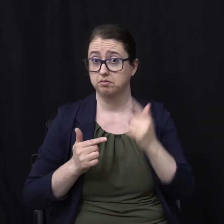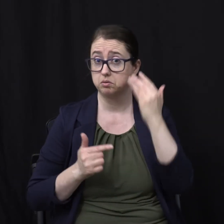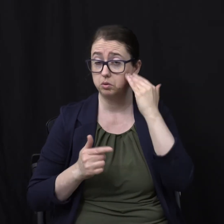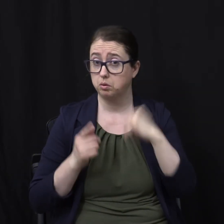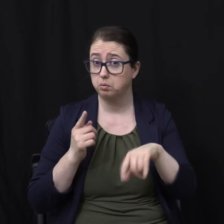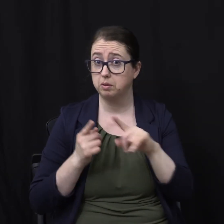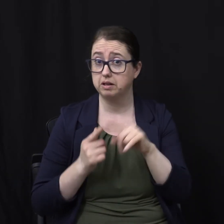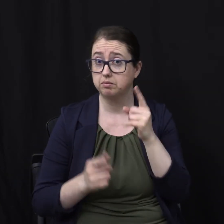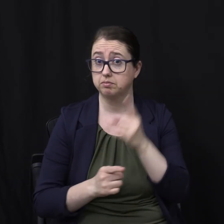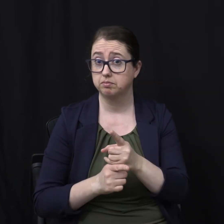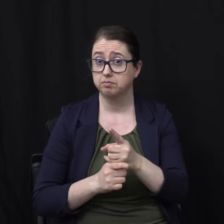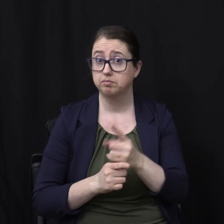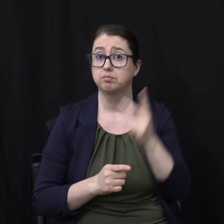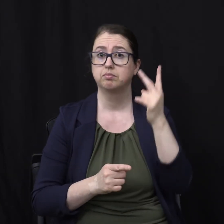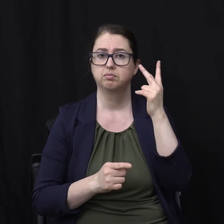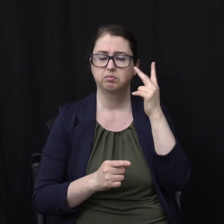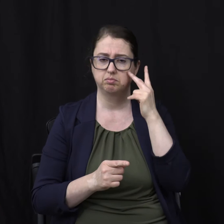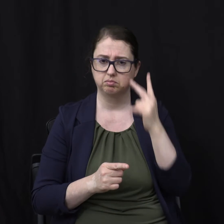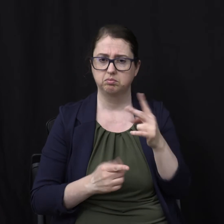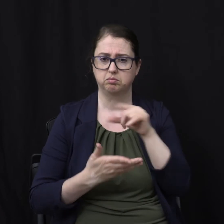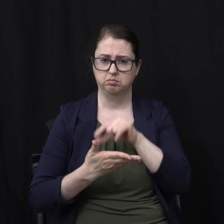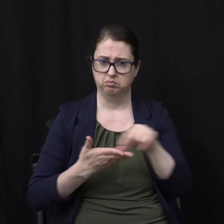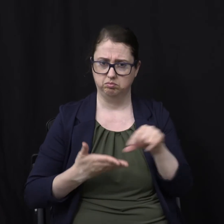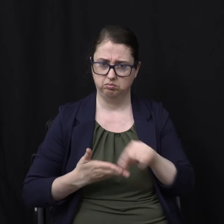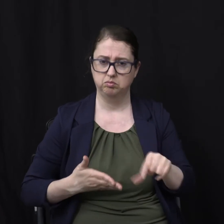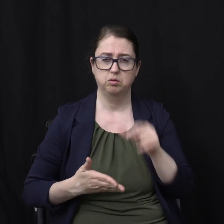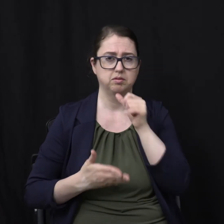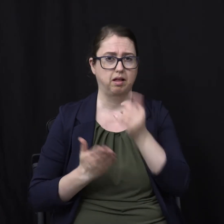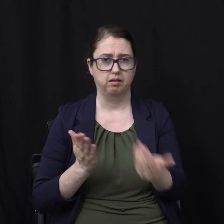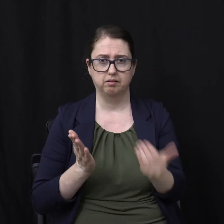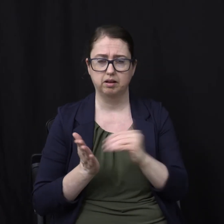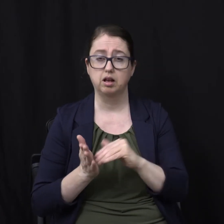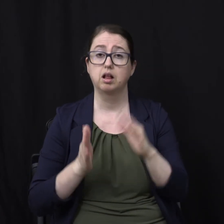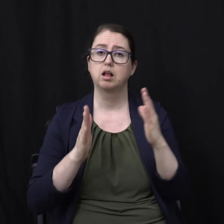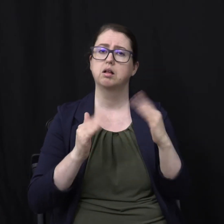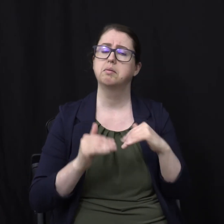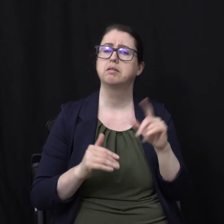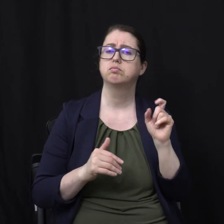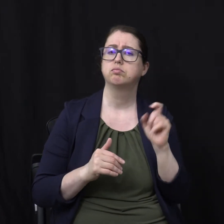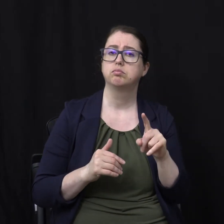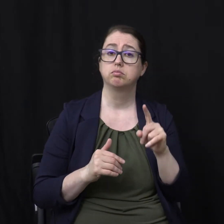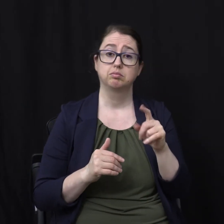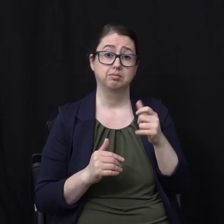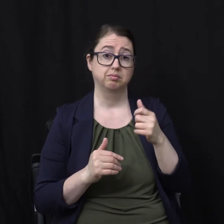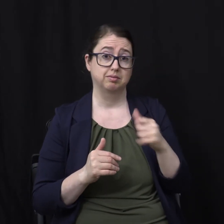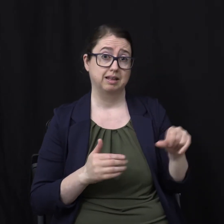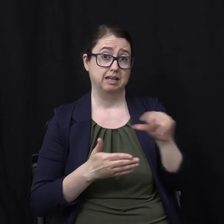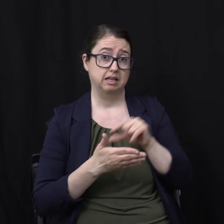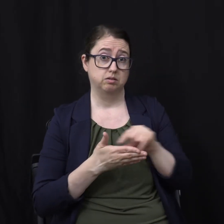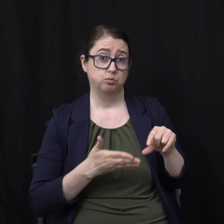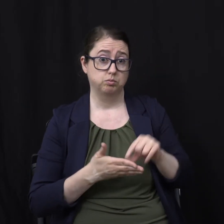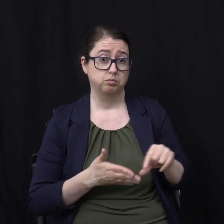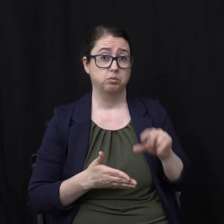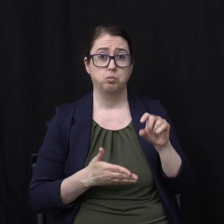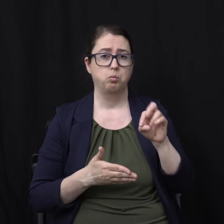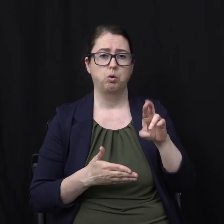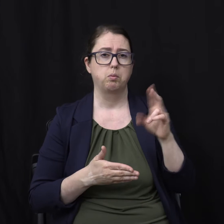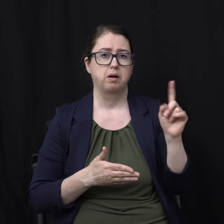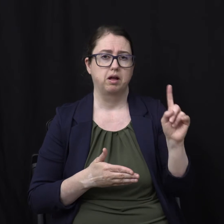We looked at the texts We won't repeat that But are there any texts And if there are Where are they In the Bible